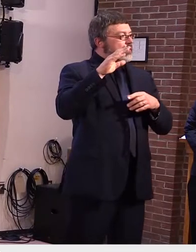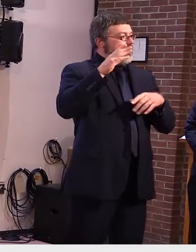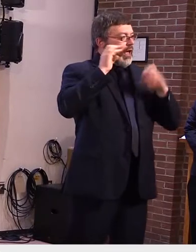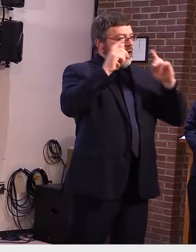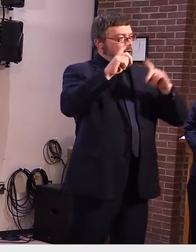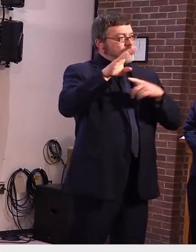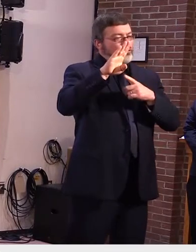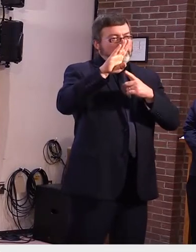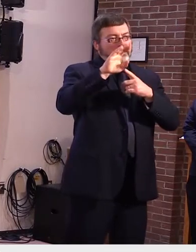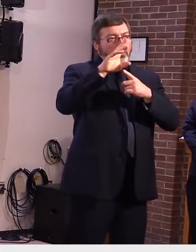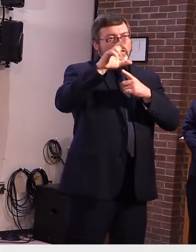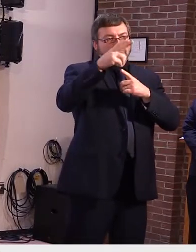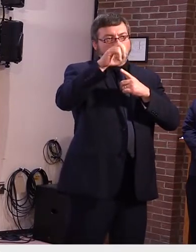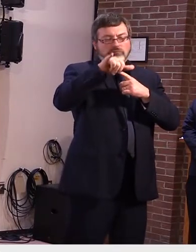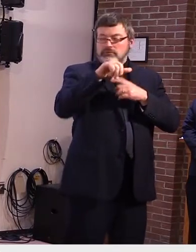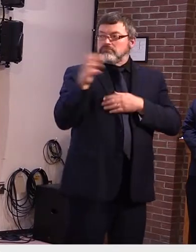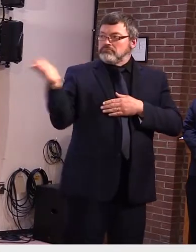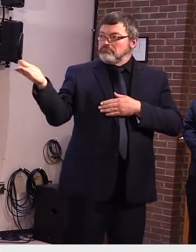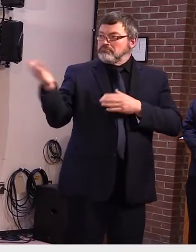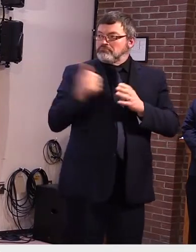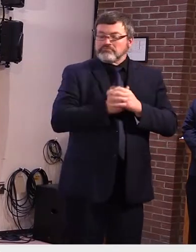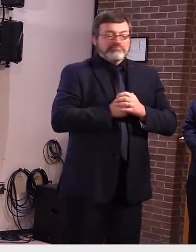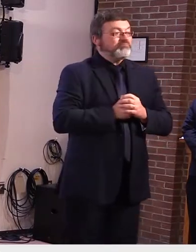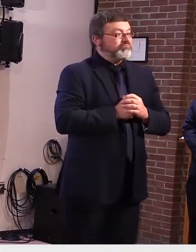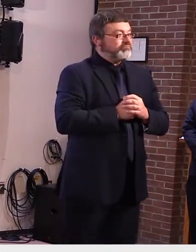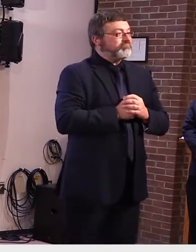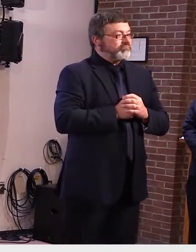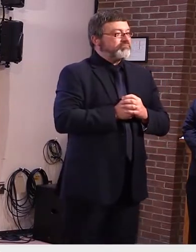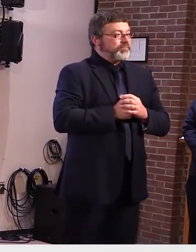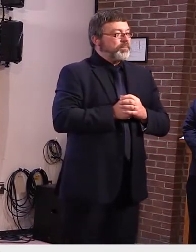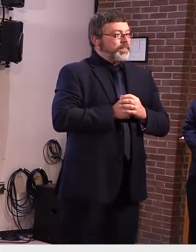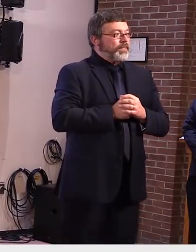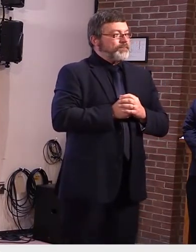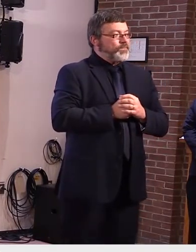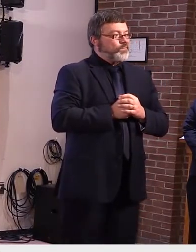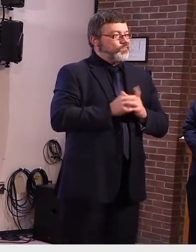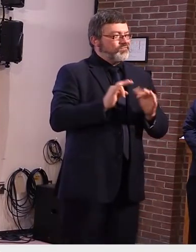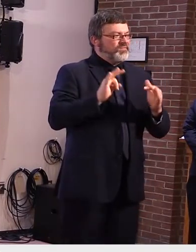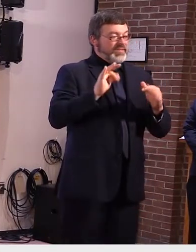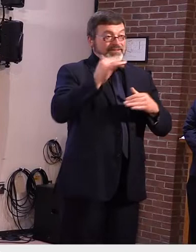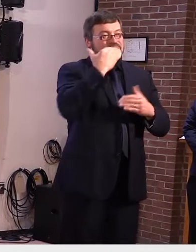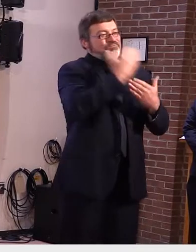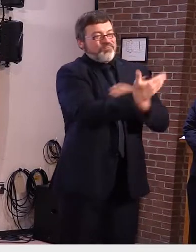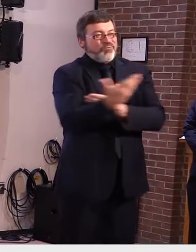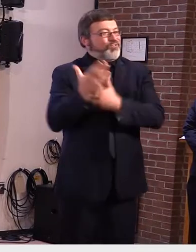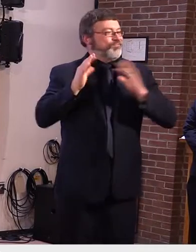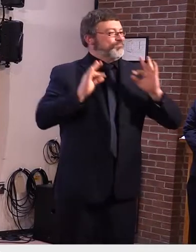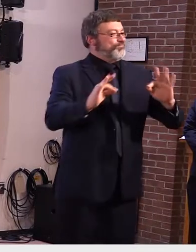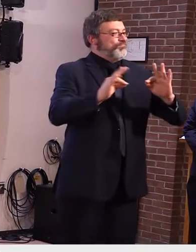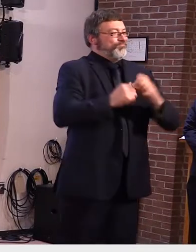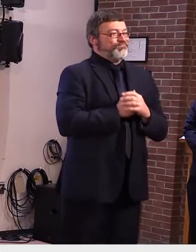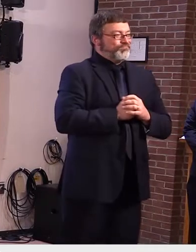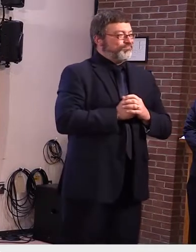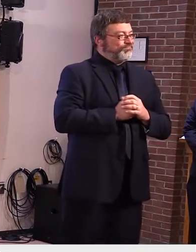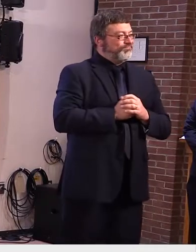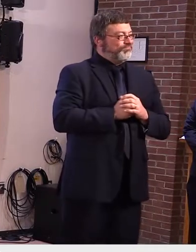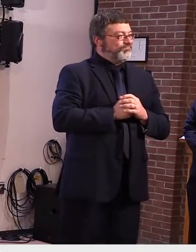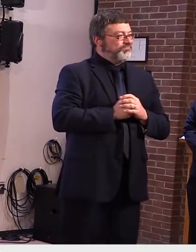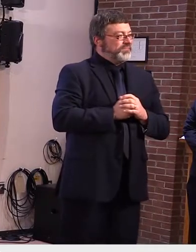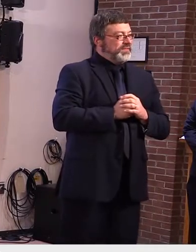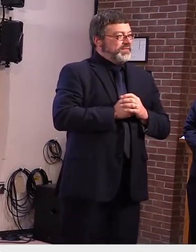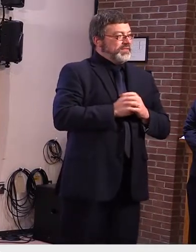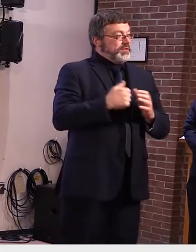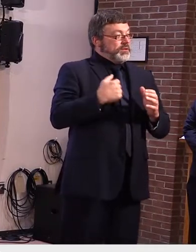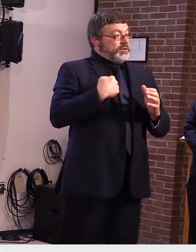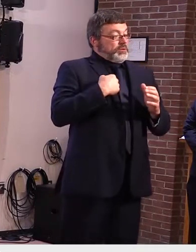Thank you, President Judy. Good morning. We are still seeing a relatively small number of cases of COVID